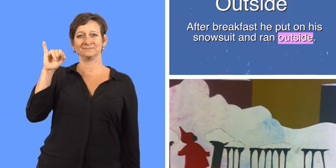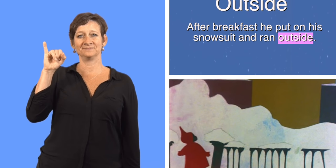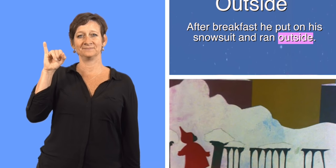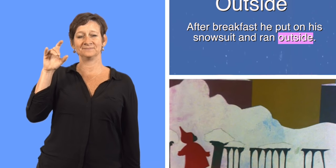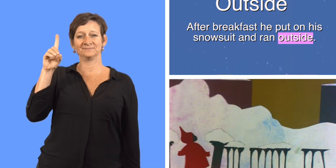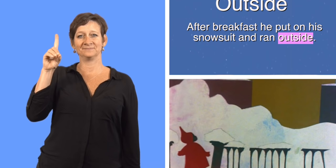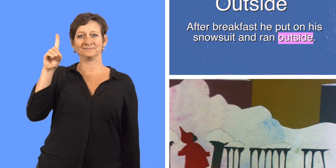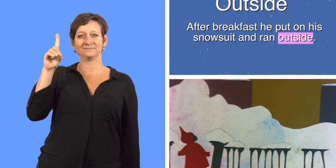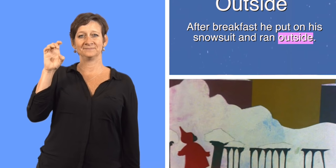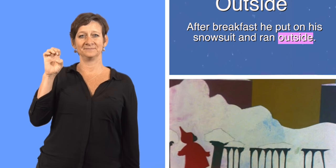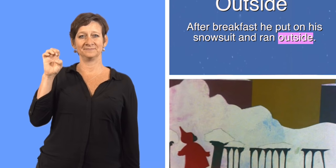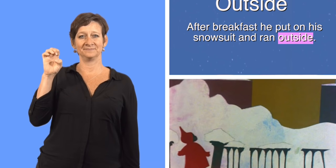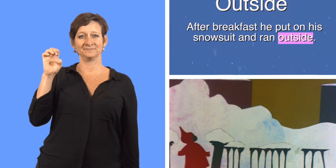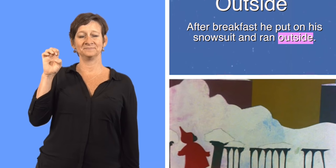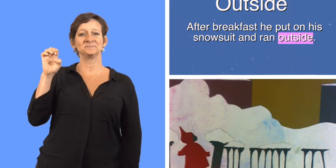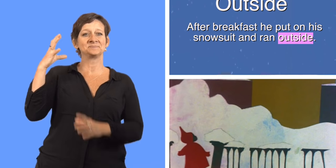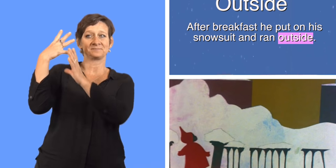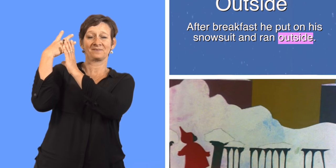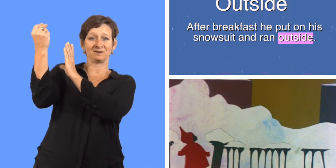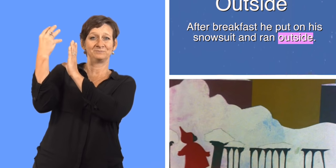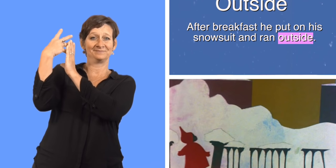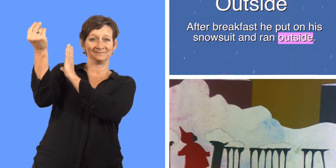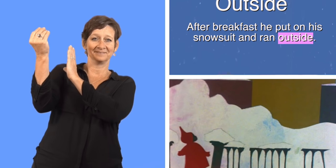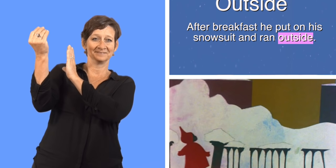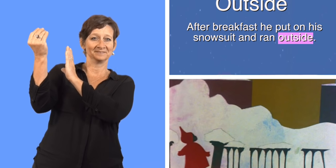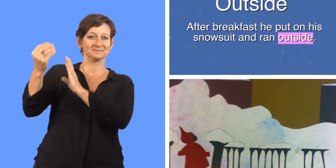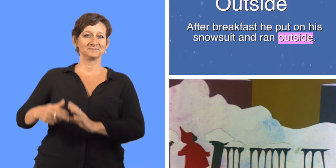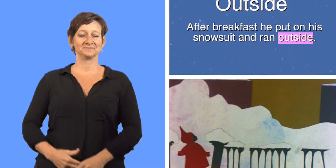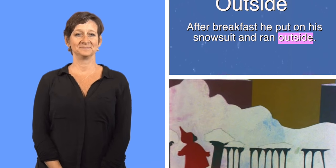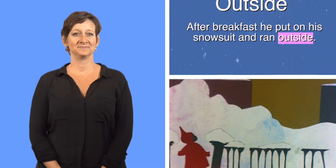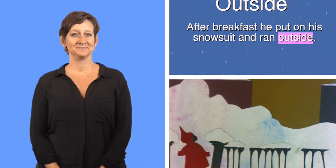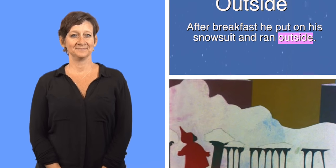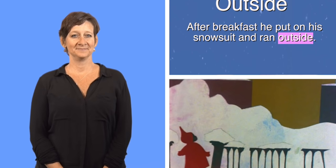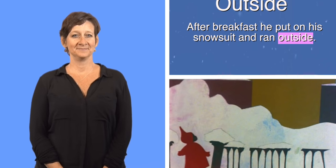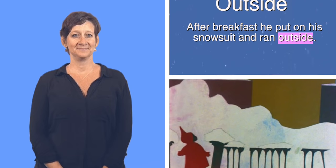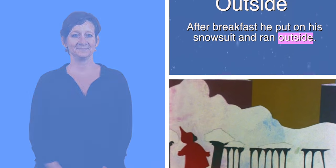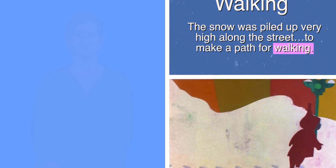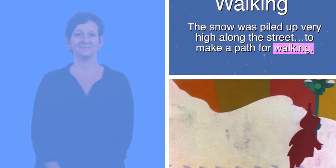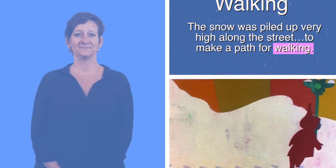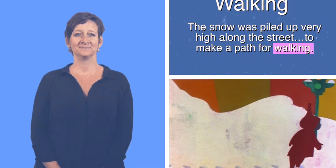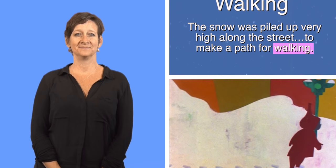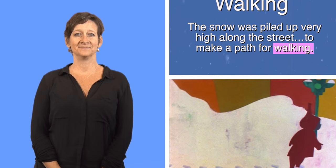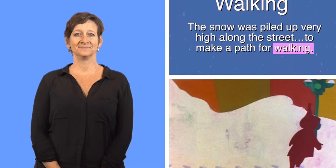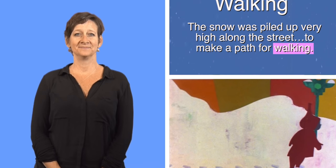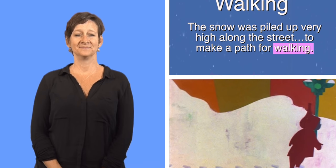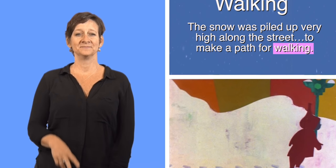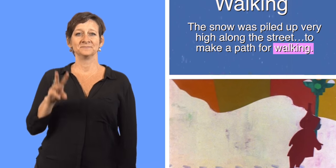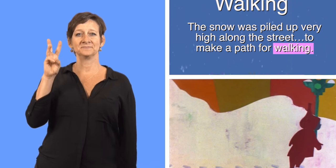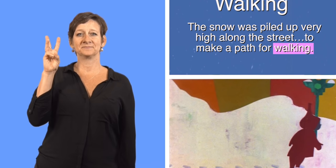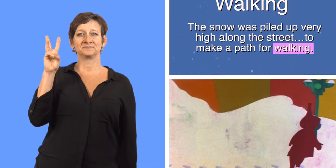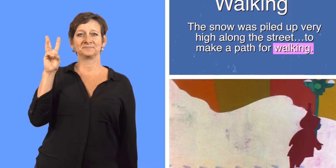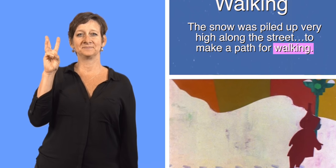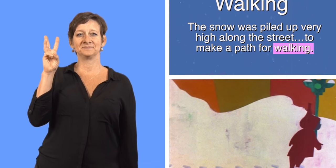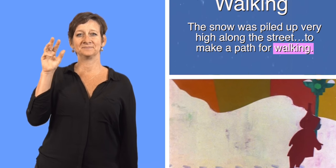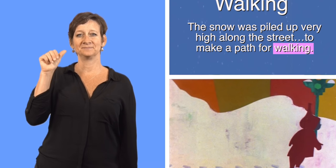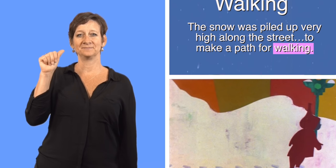Outside, outside Walking,